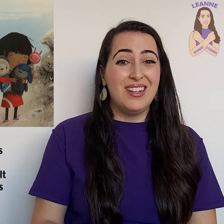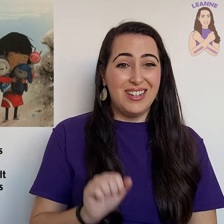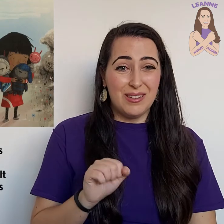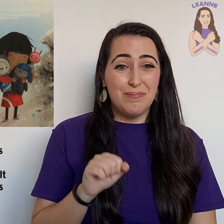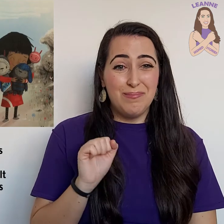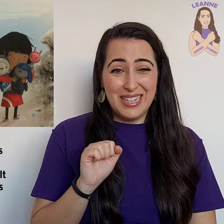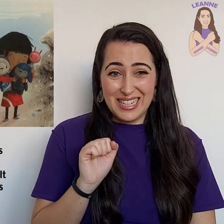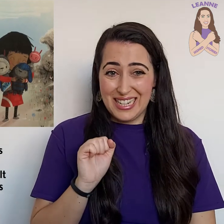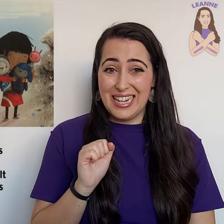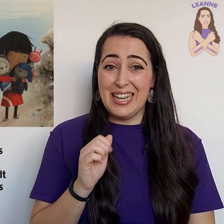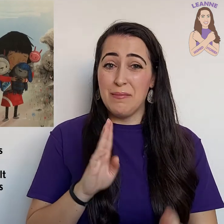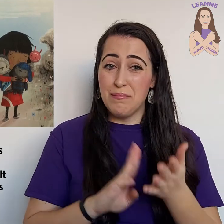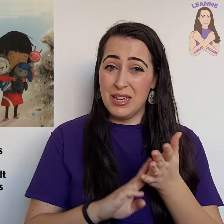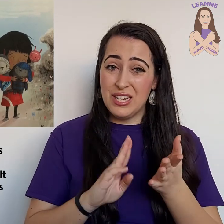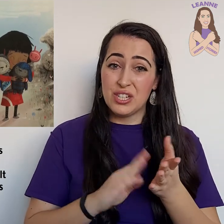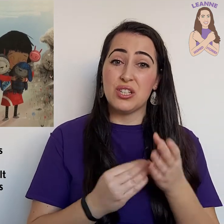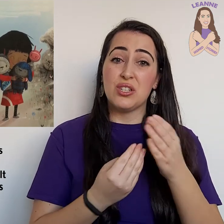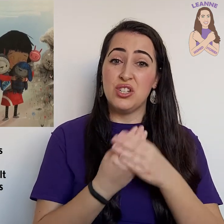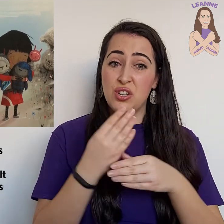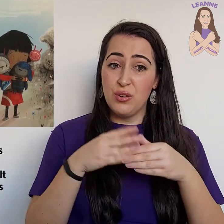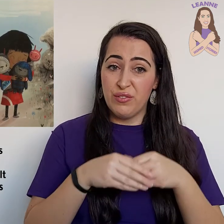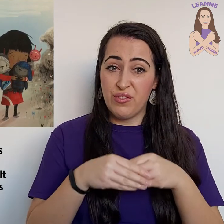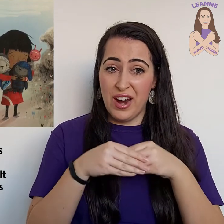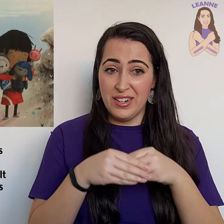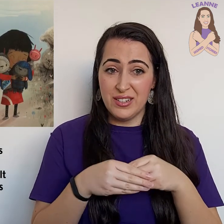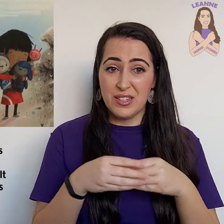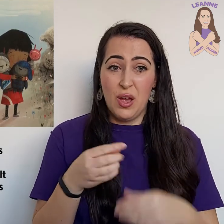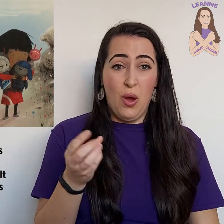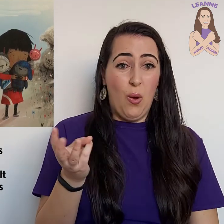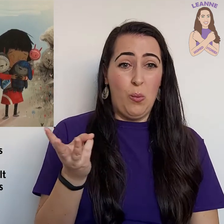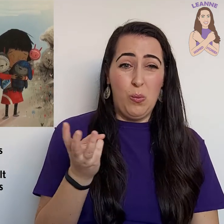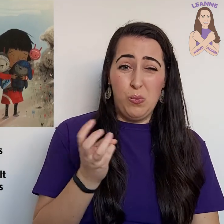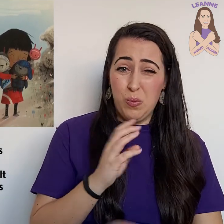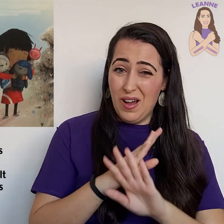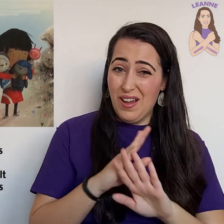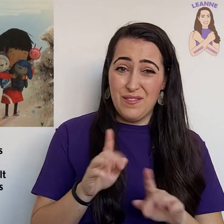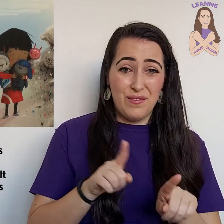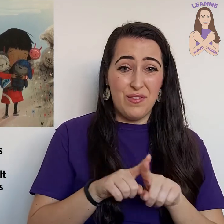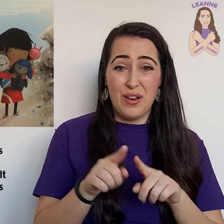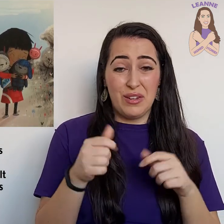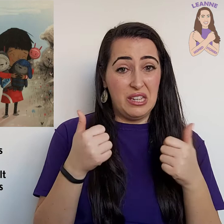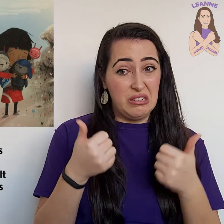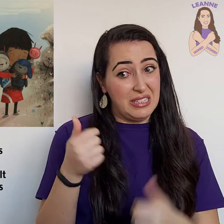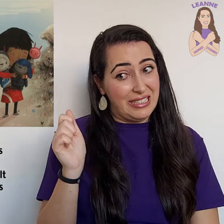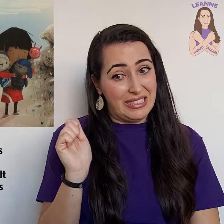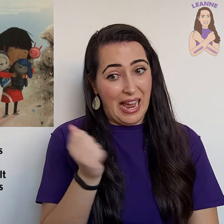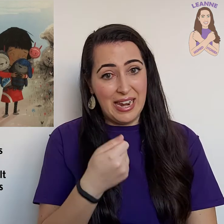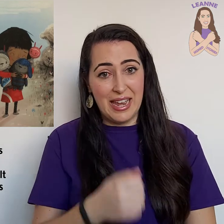Admittedly, Misha's new friends weren't very good at tennis